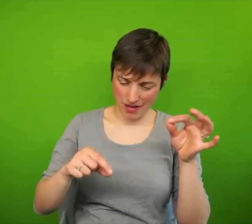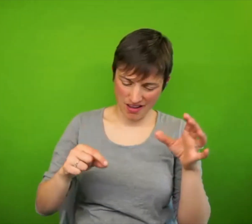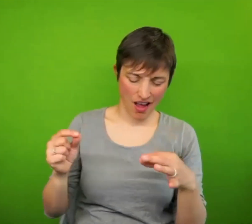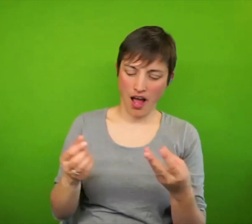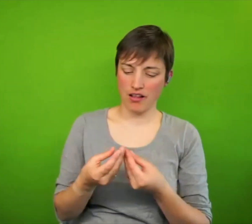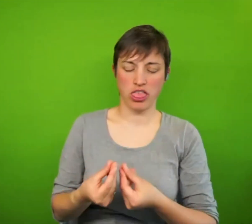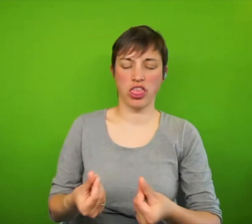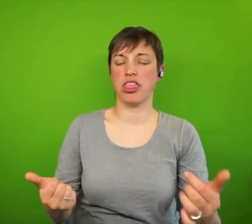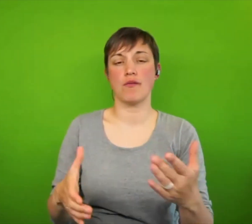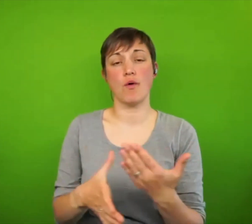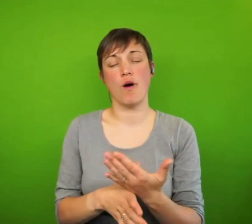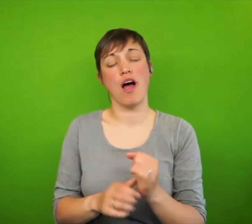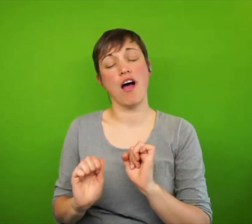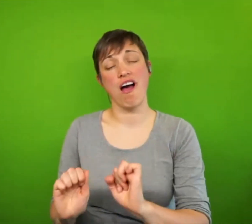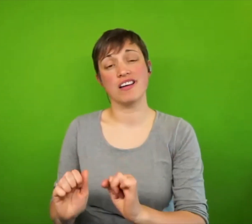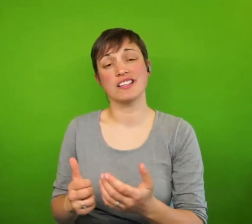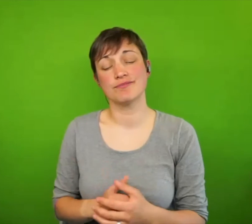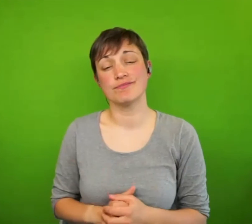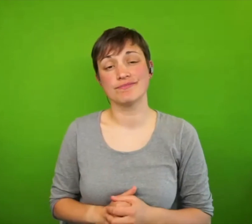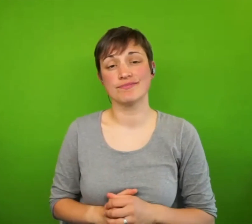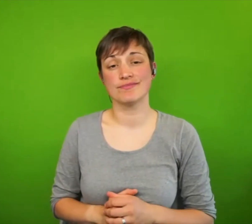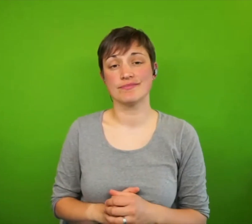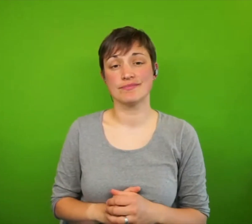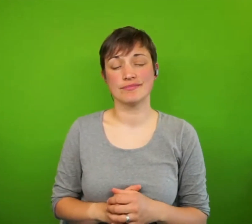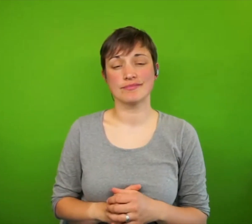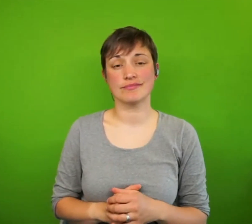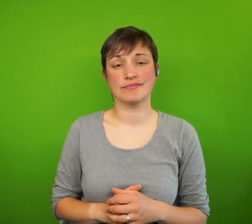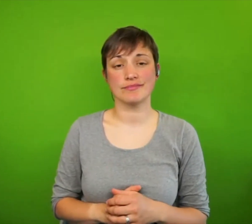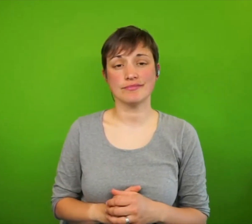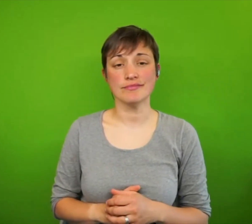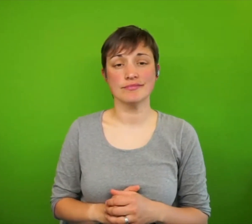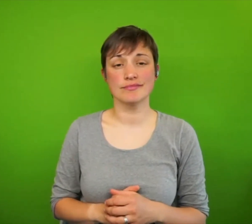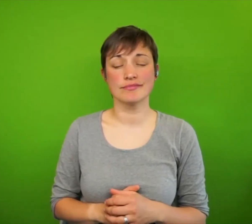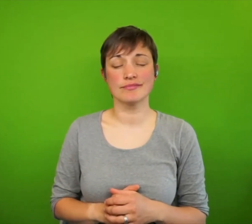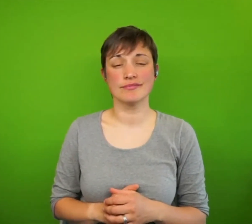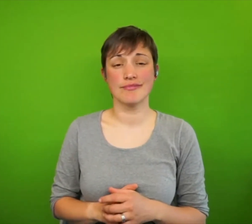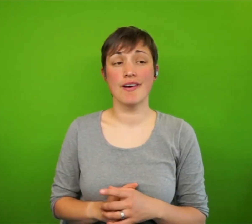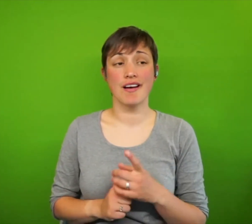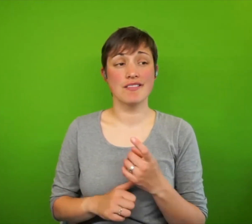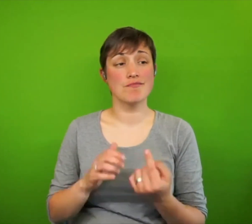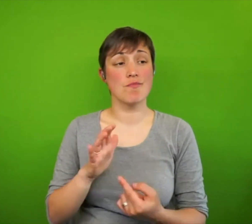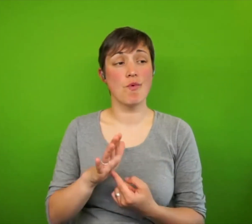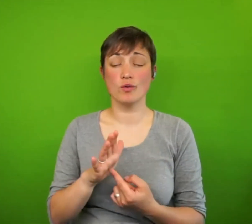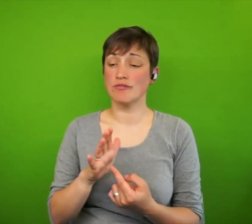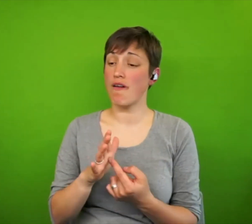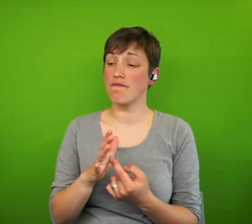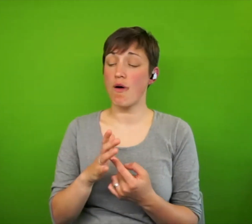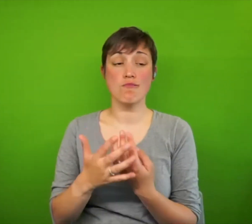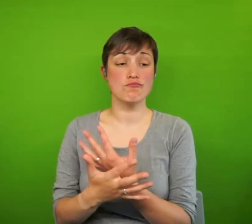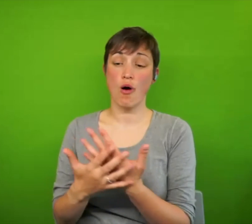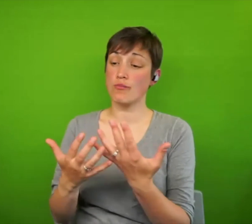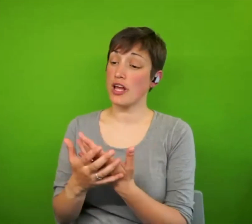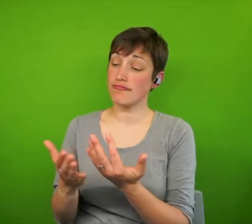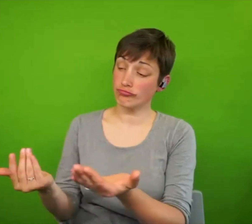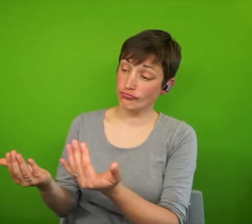And I do think it's important, and try and carry the general population with you. And there was a